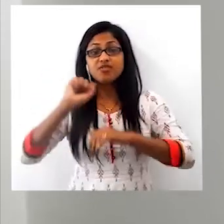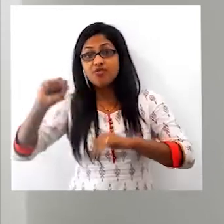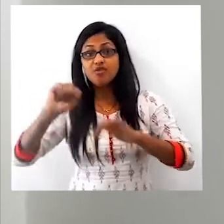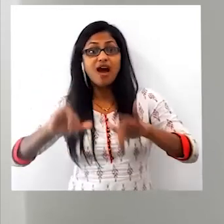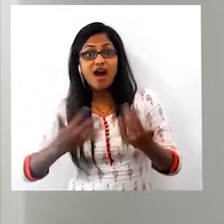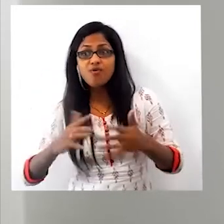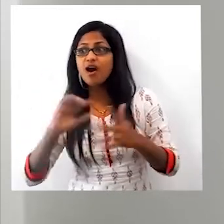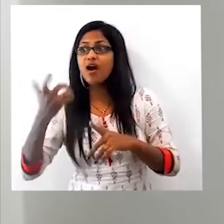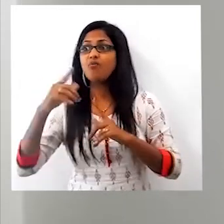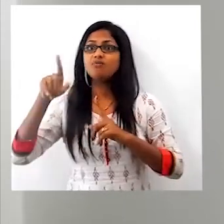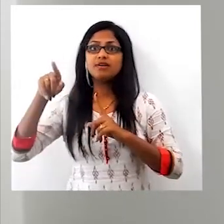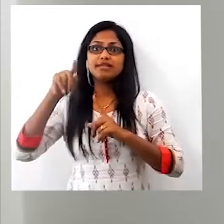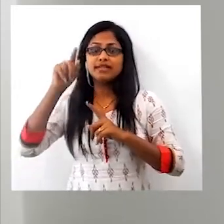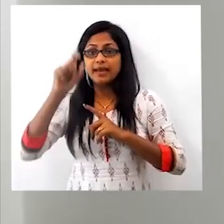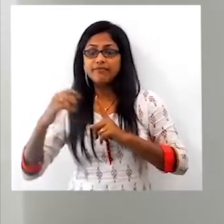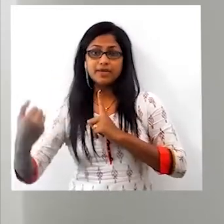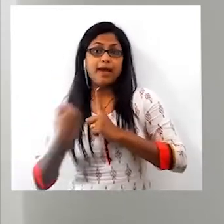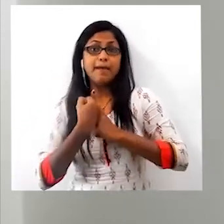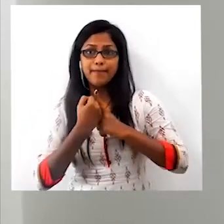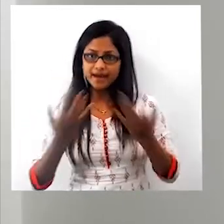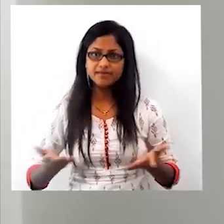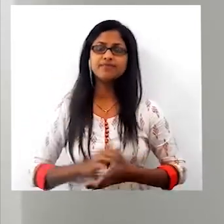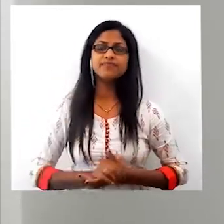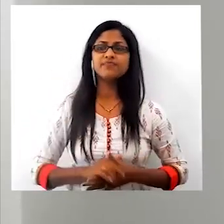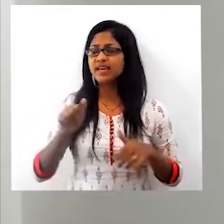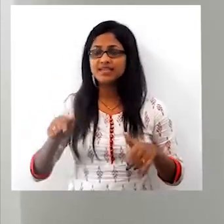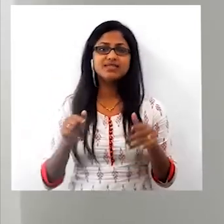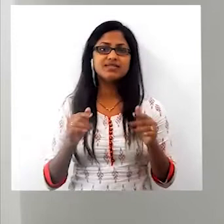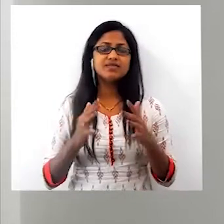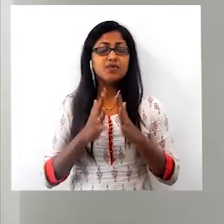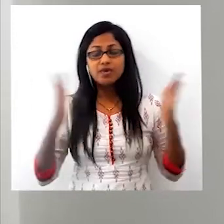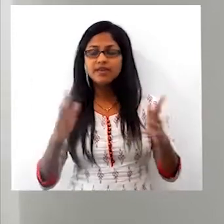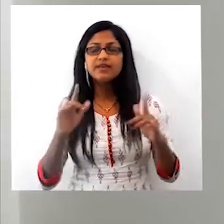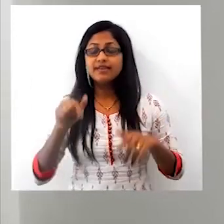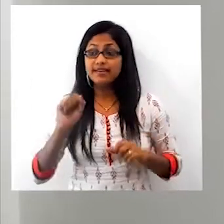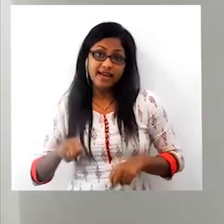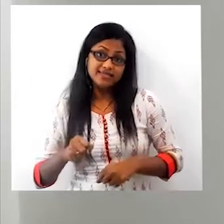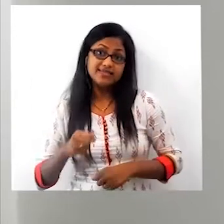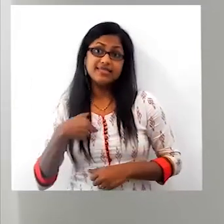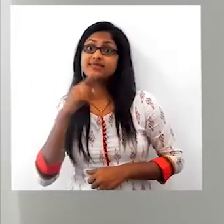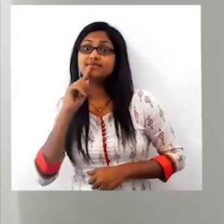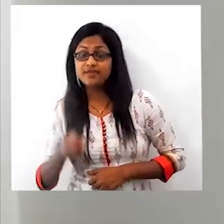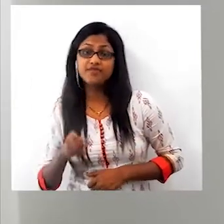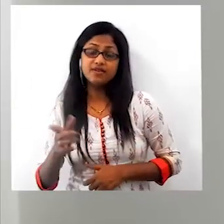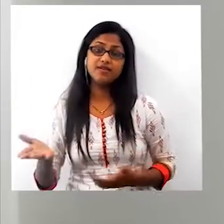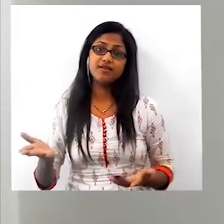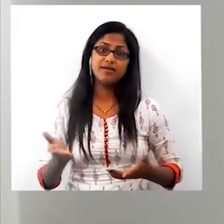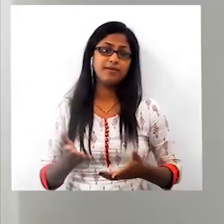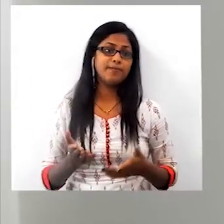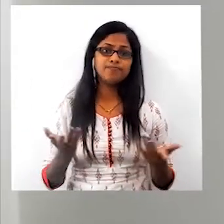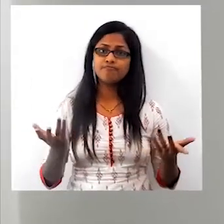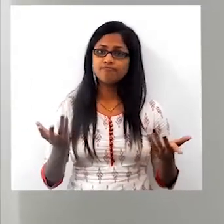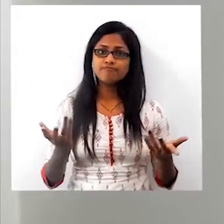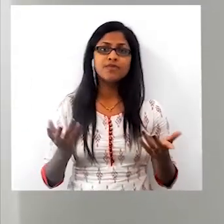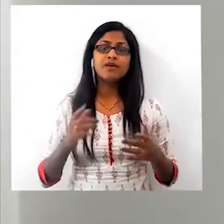how they have been impacted. it's very... Yes, it definitely